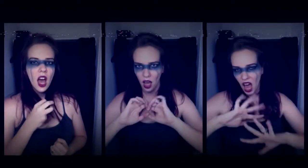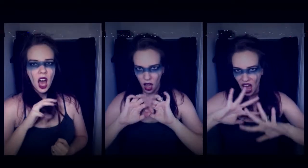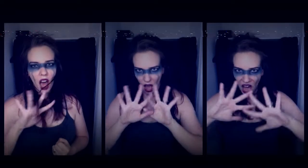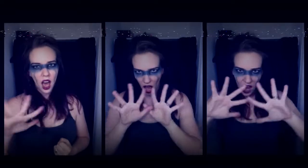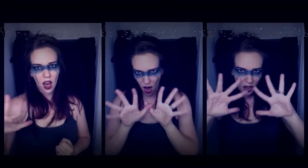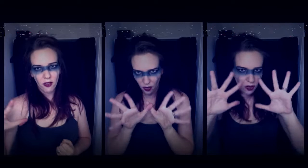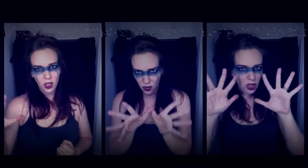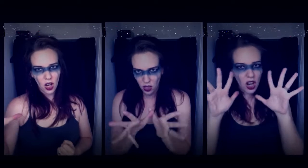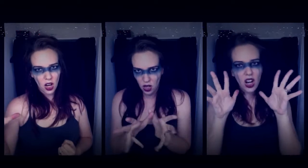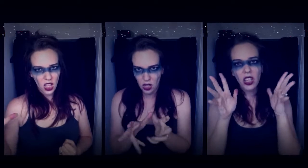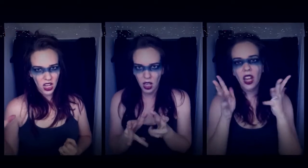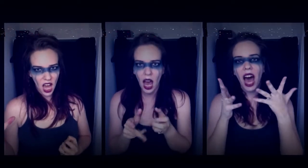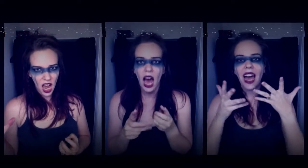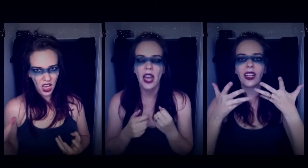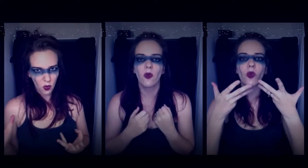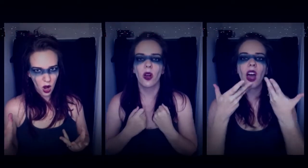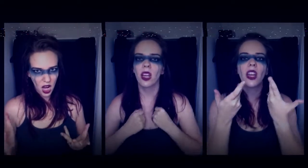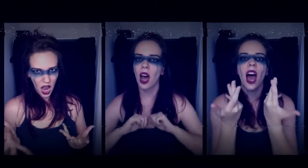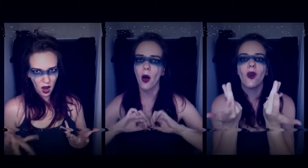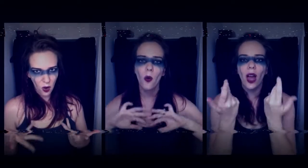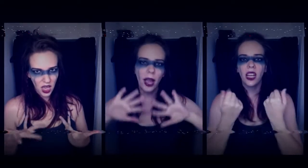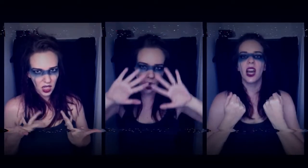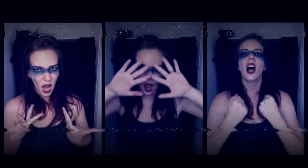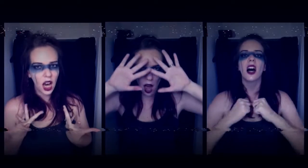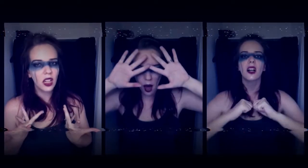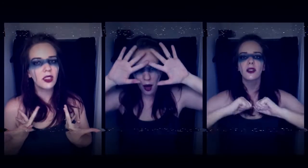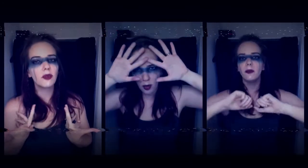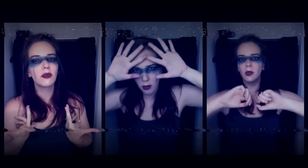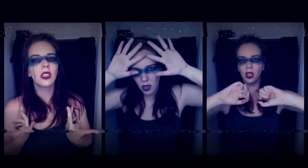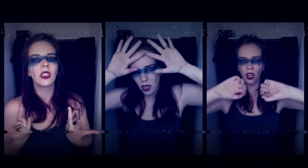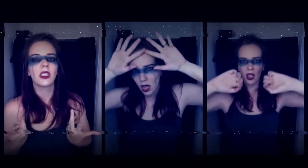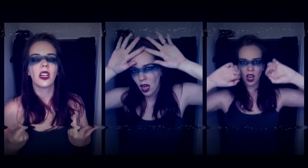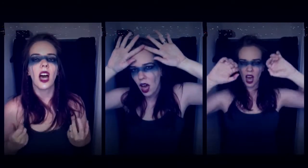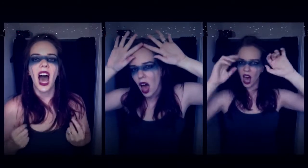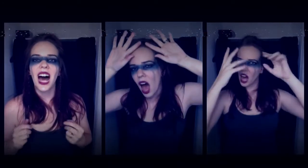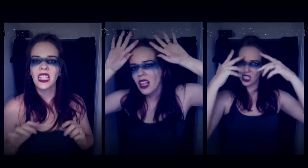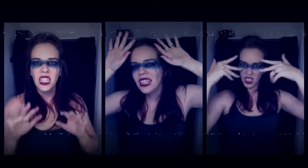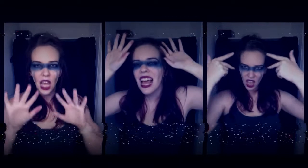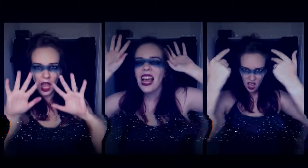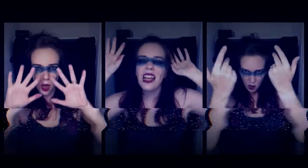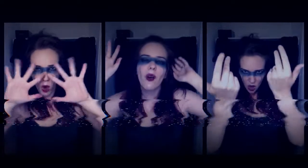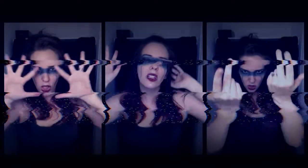After the night, when I wake up I'll say what